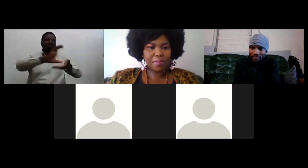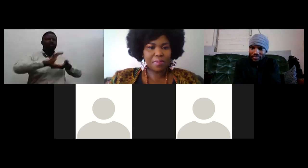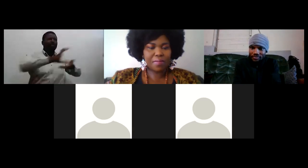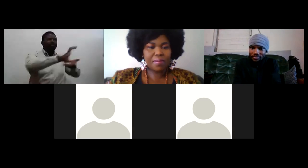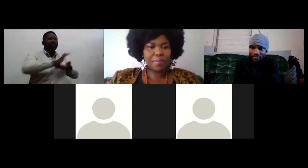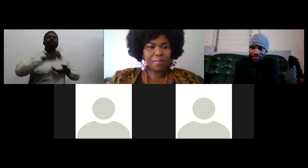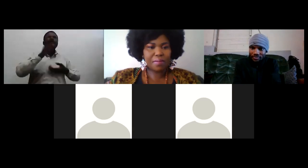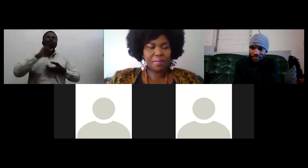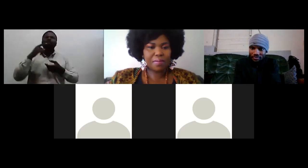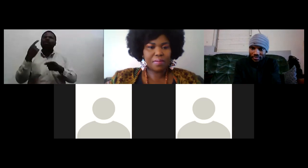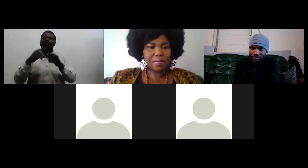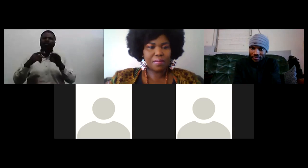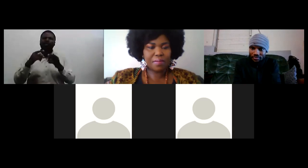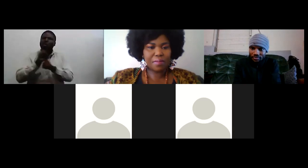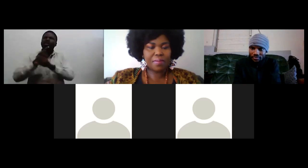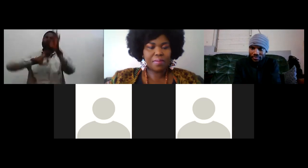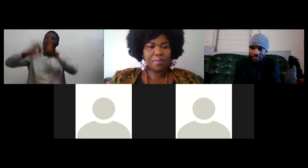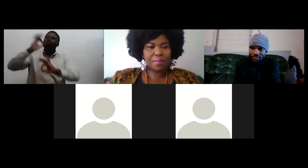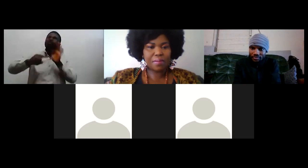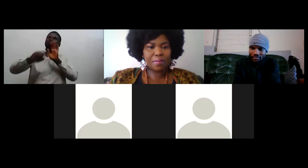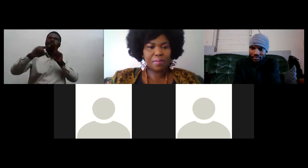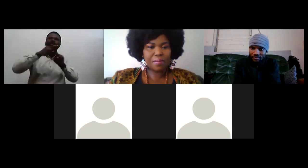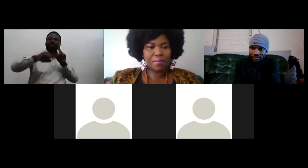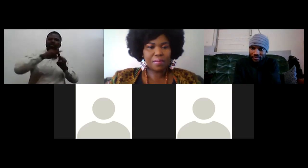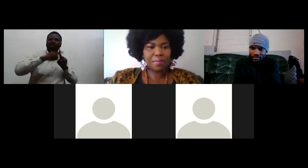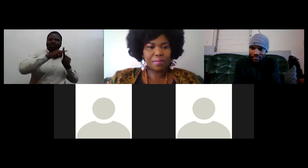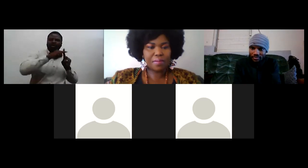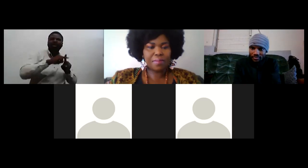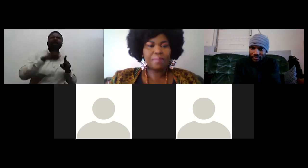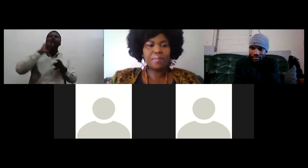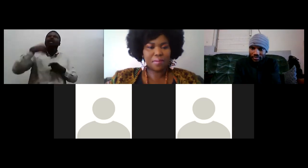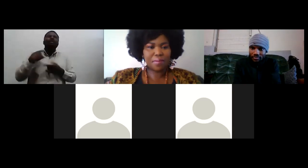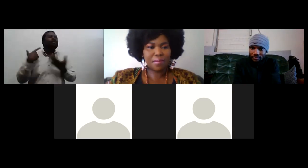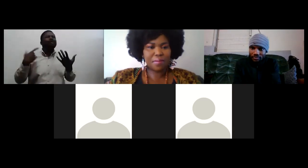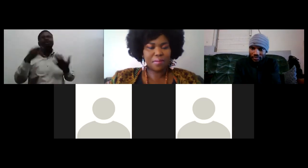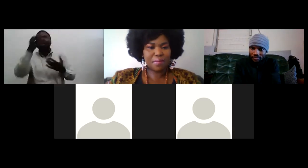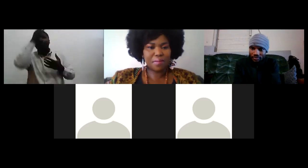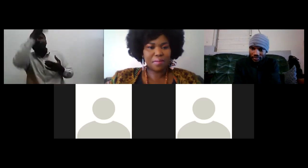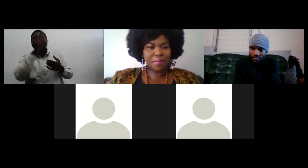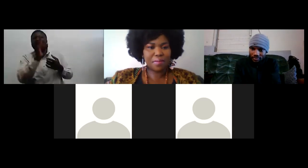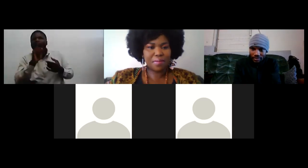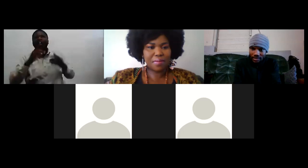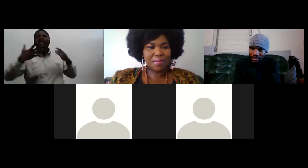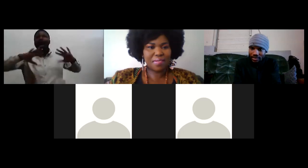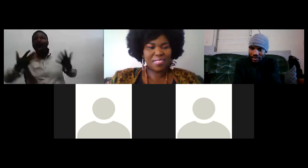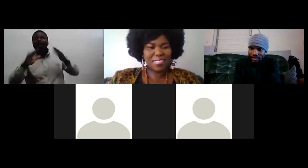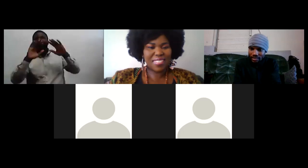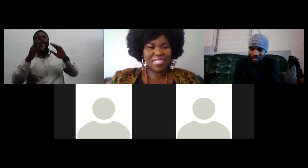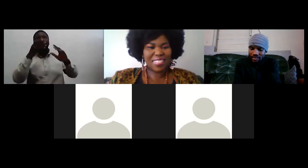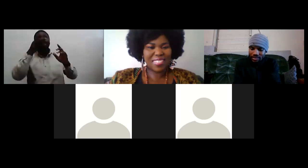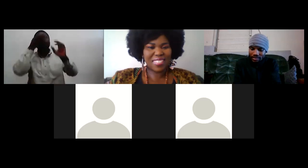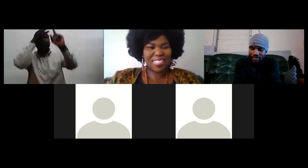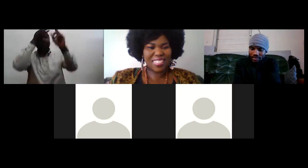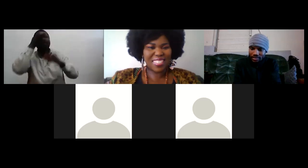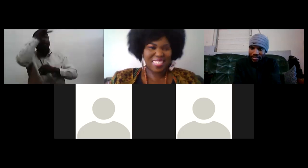i and where do i want to go and how do i want to go there so that's why i jumped into this opportunity to be part of this